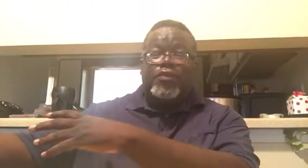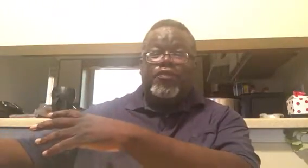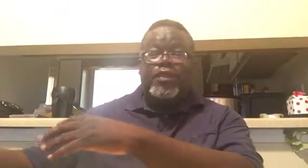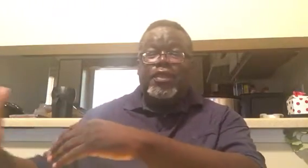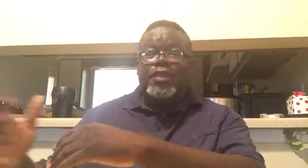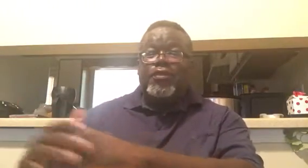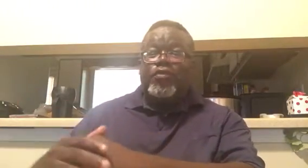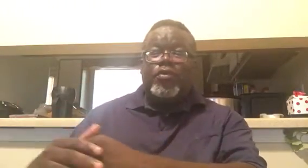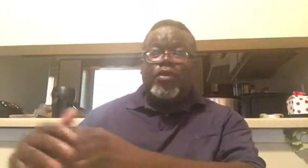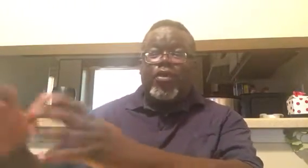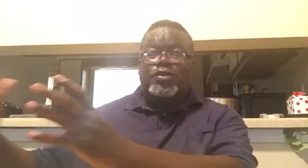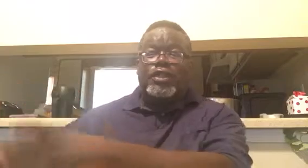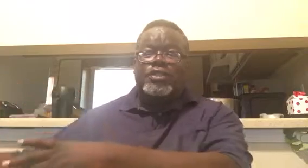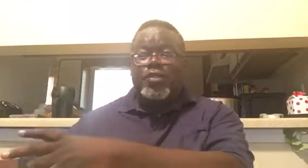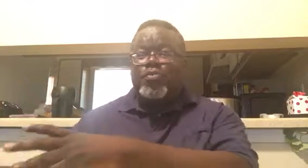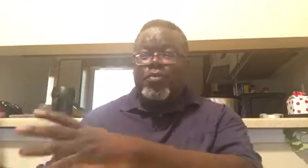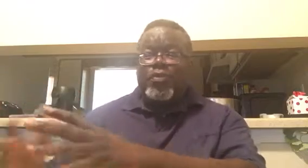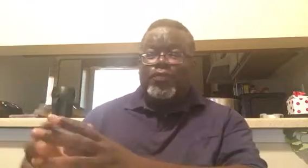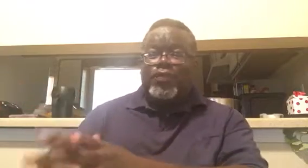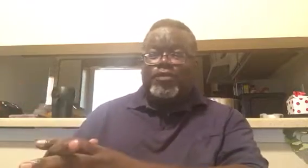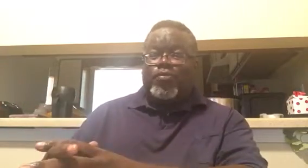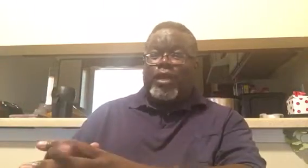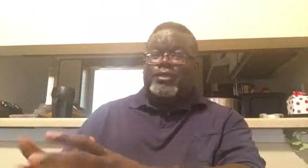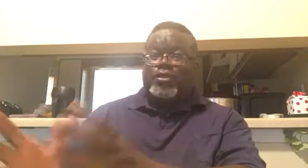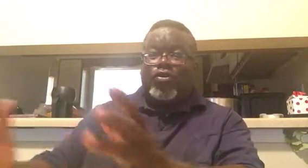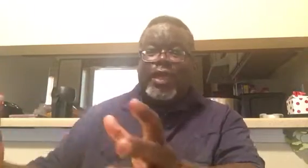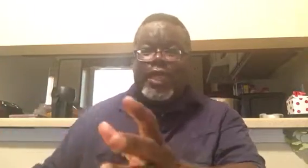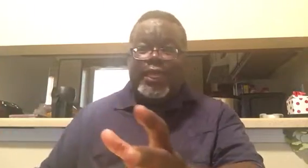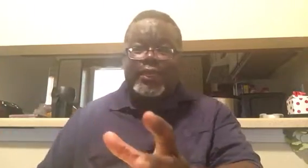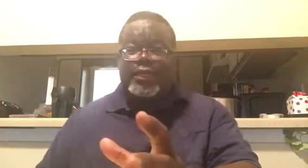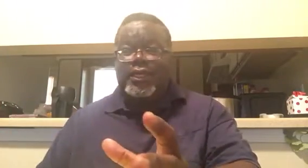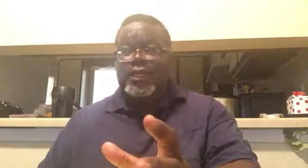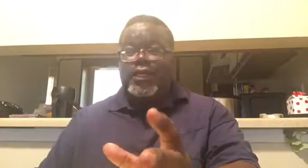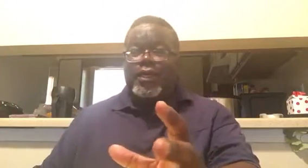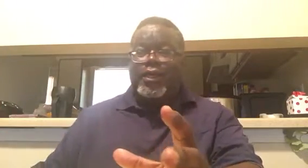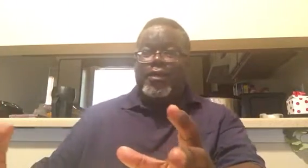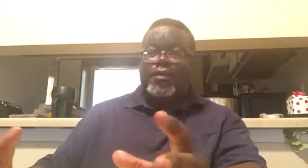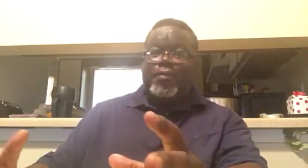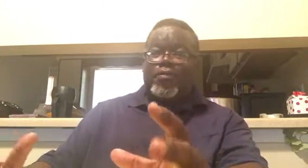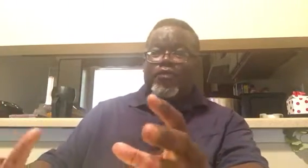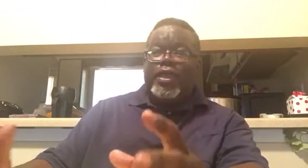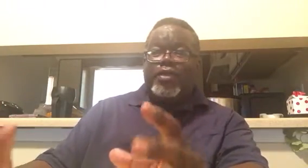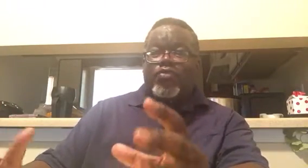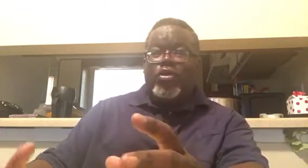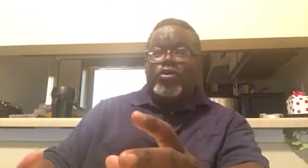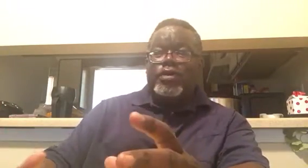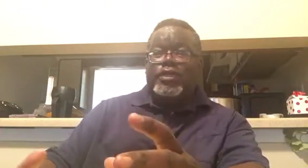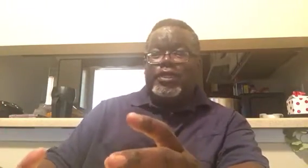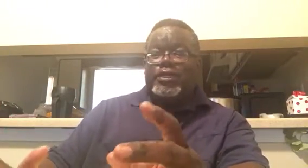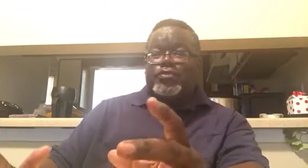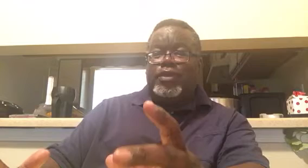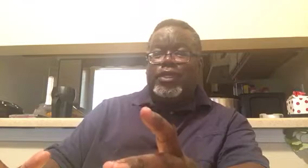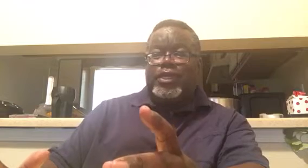if we want to call September a month of surprises, go ahead. A prophetic word is really